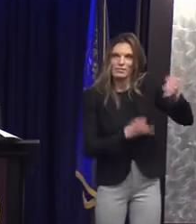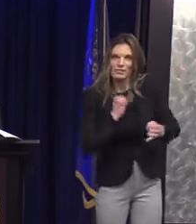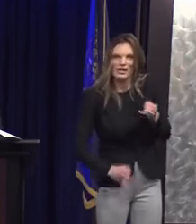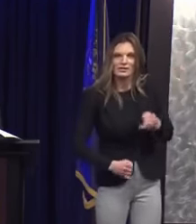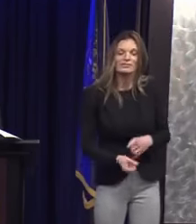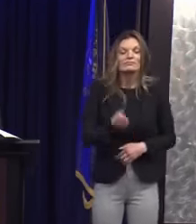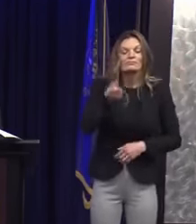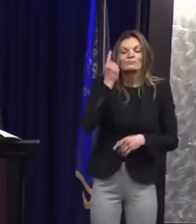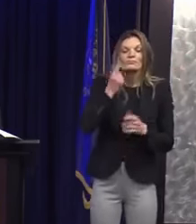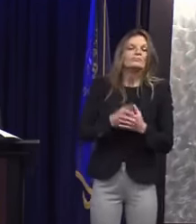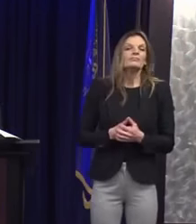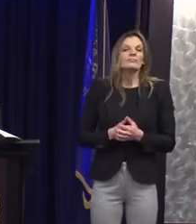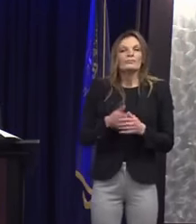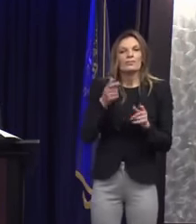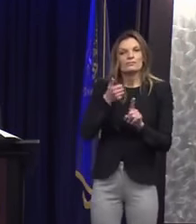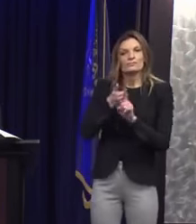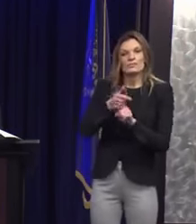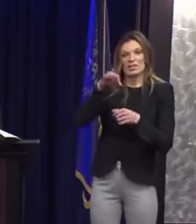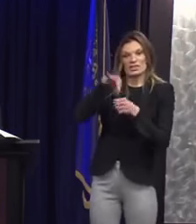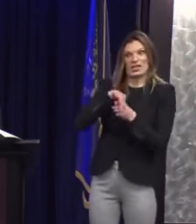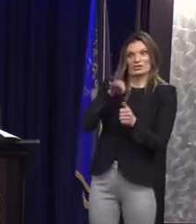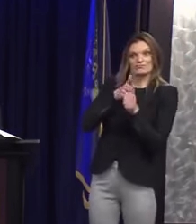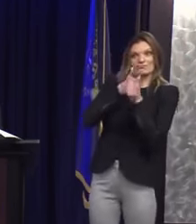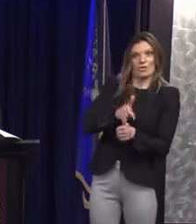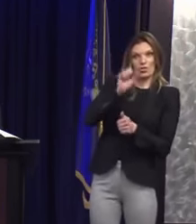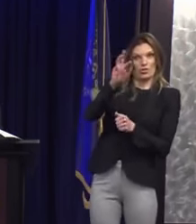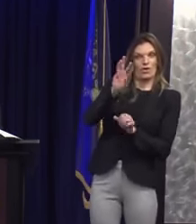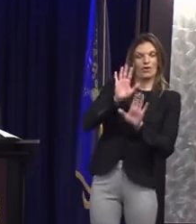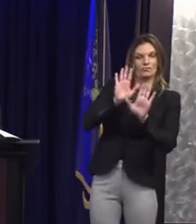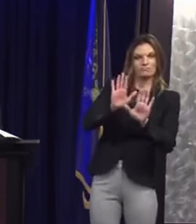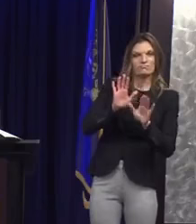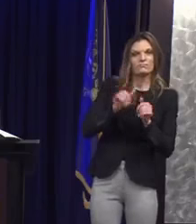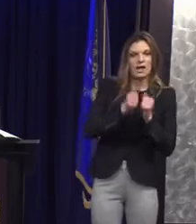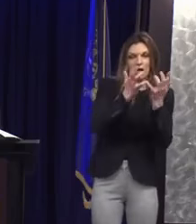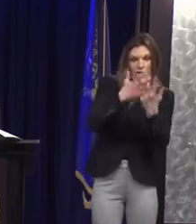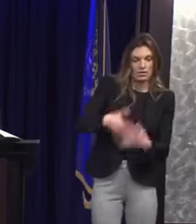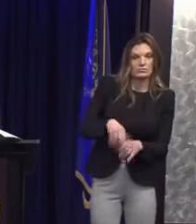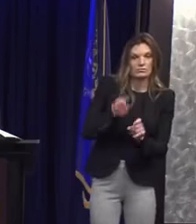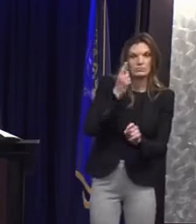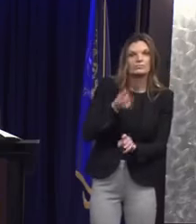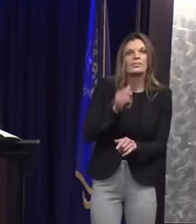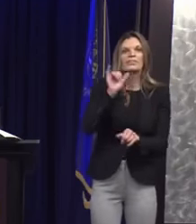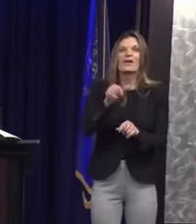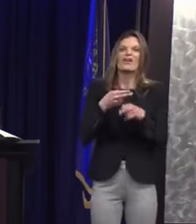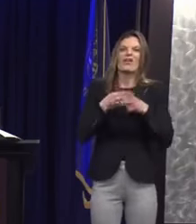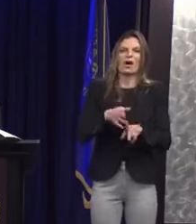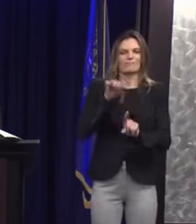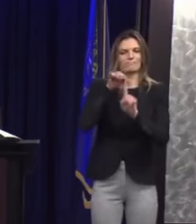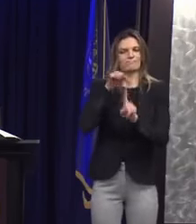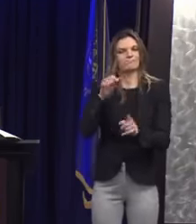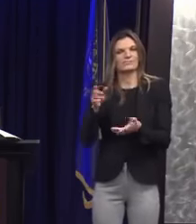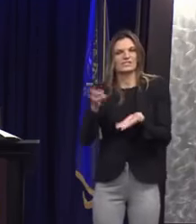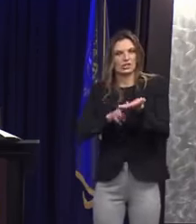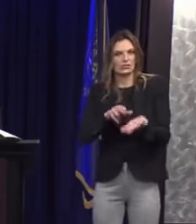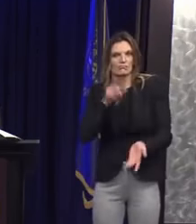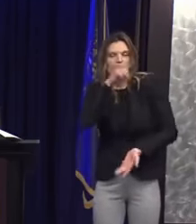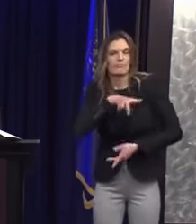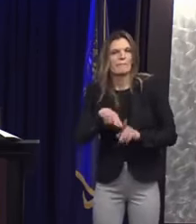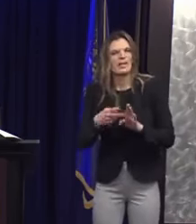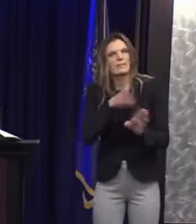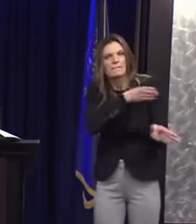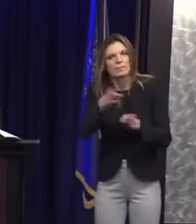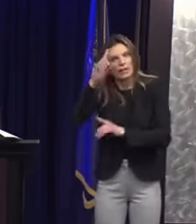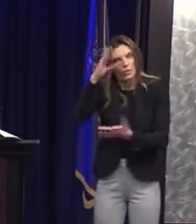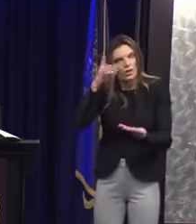required by the election law that contains false signatures with the intent to defraud.